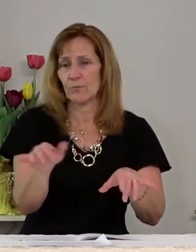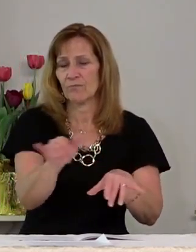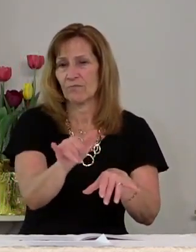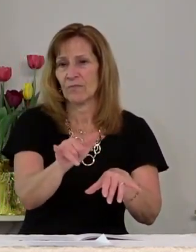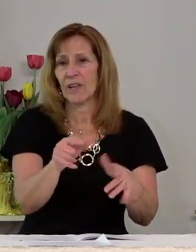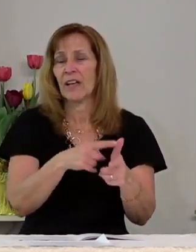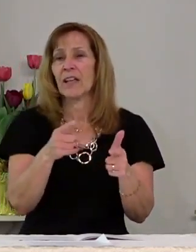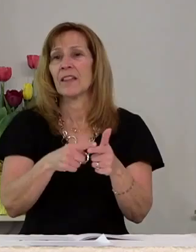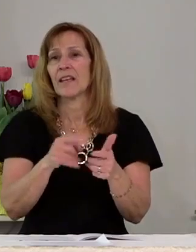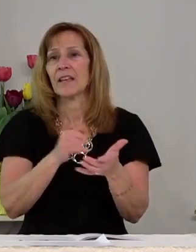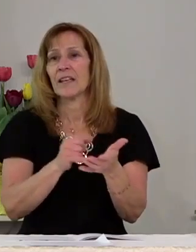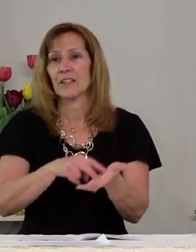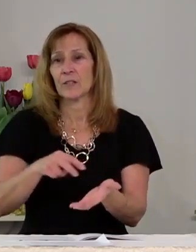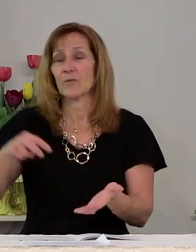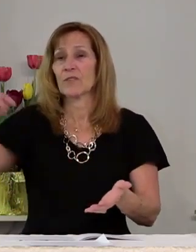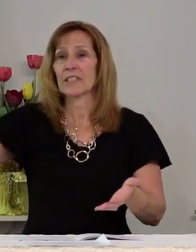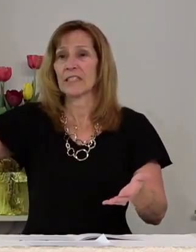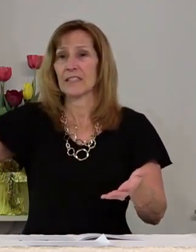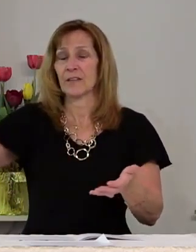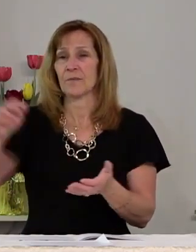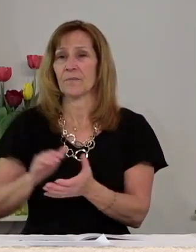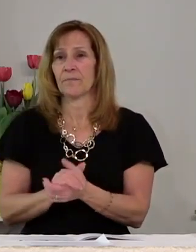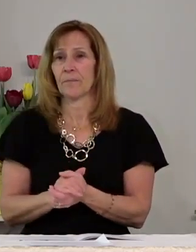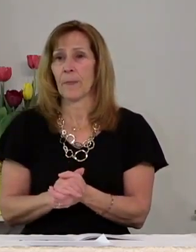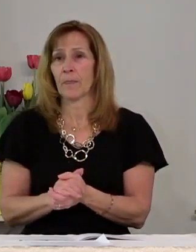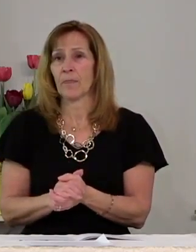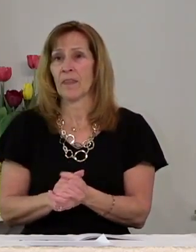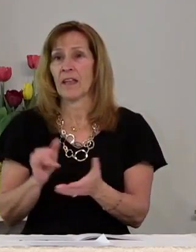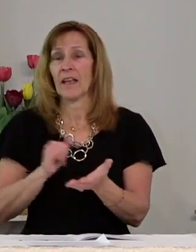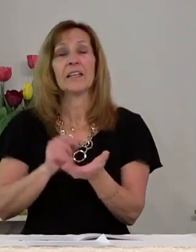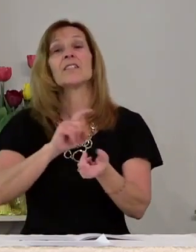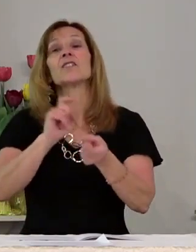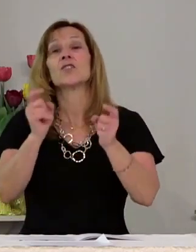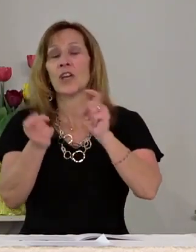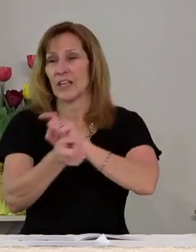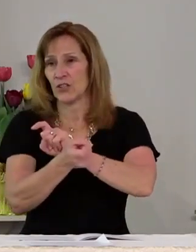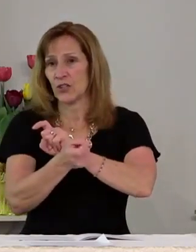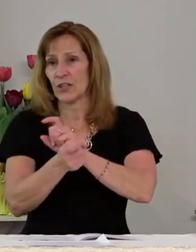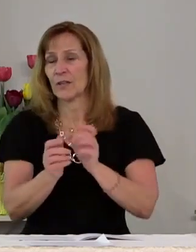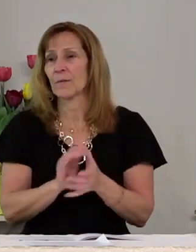and then it is risen and it is changed